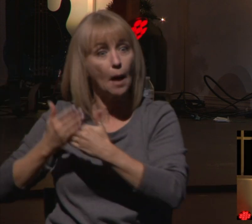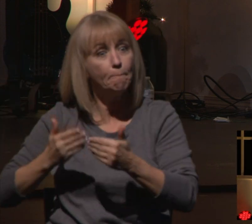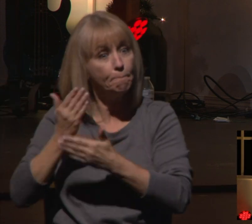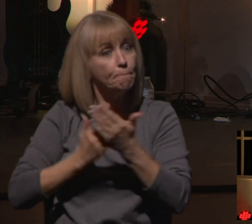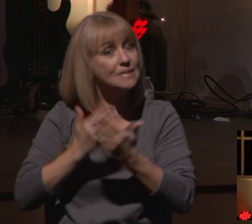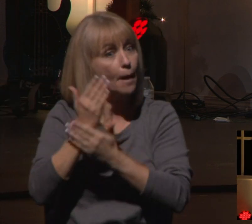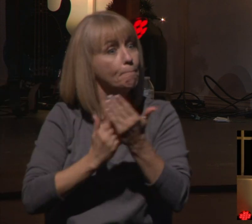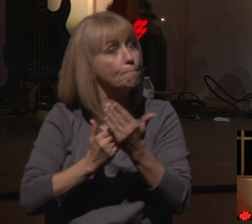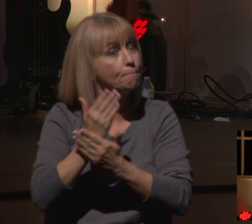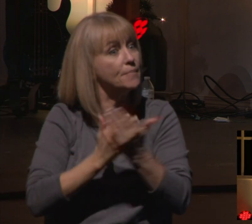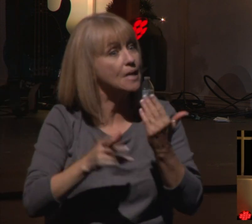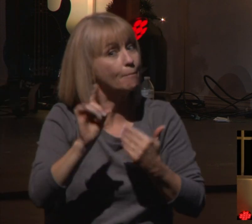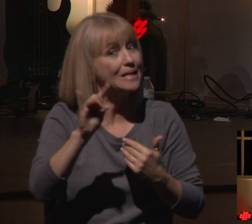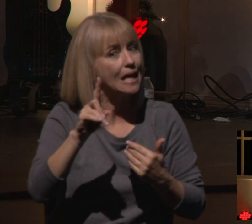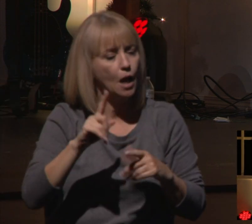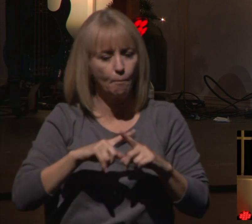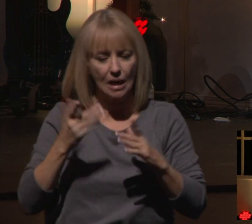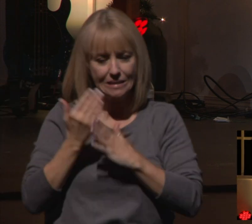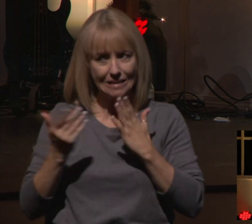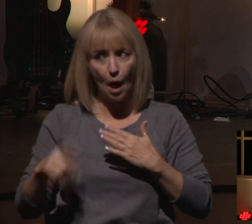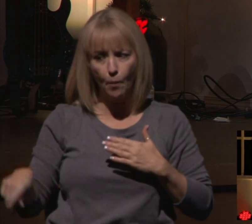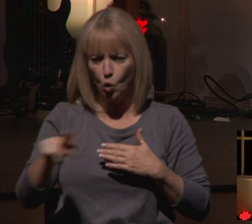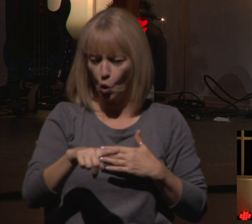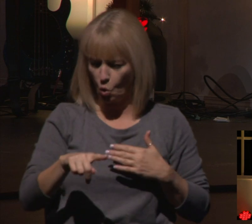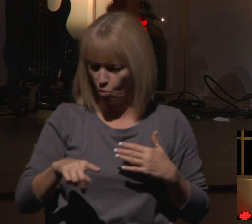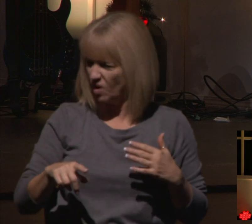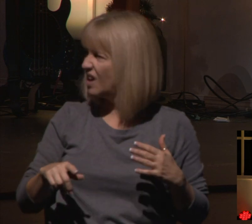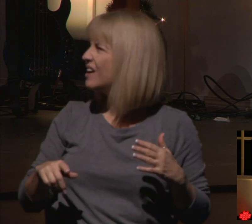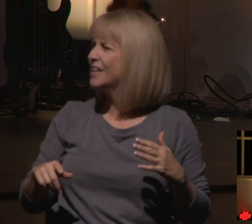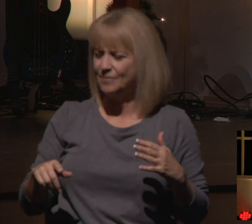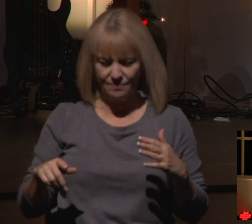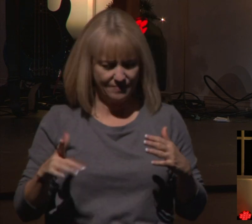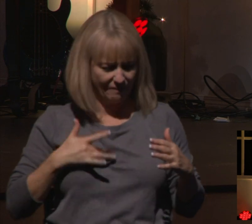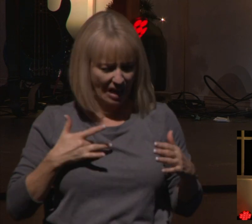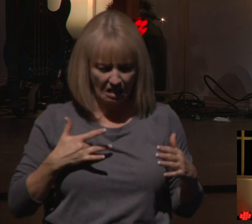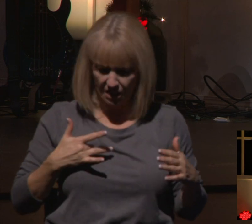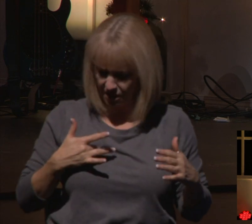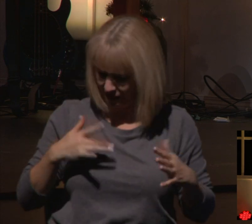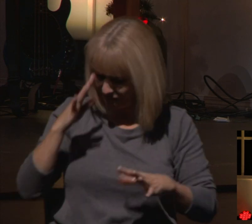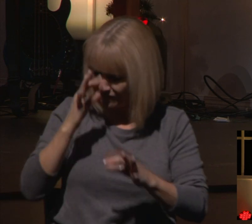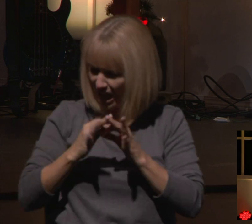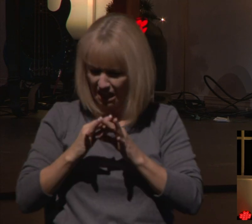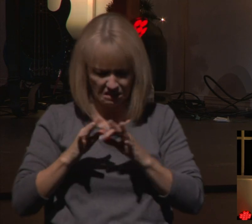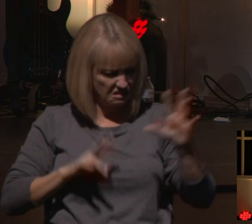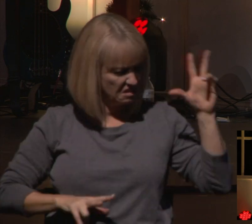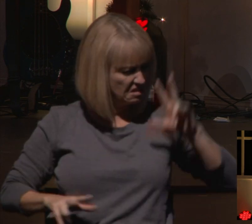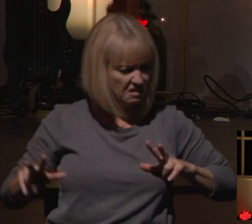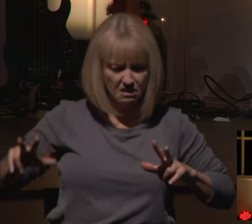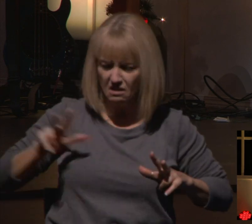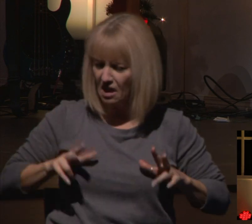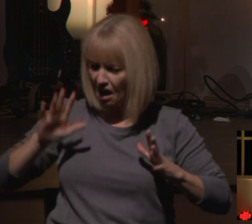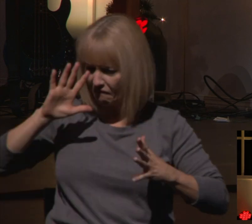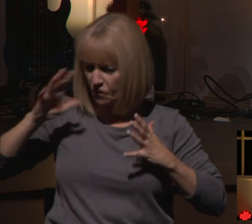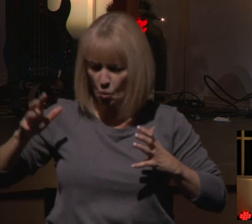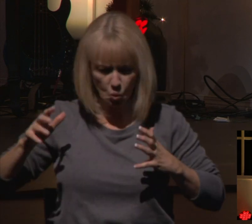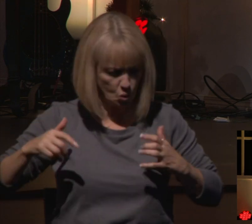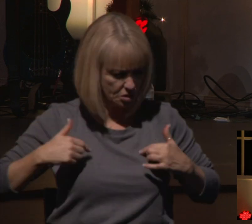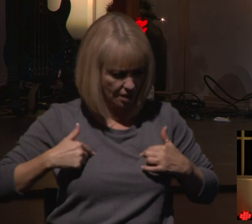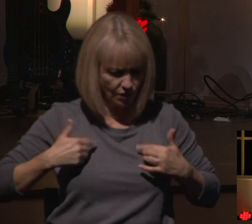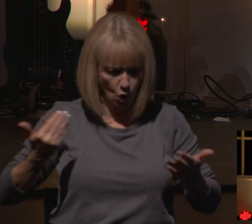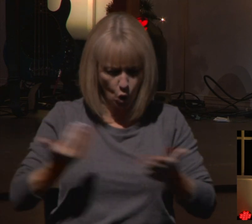has really created some confusion in their faith. It's created some distance in their faith. And they're beginning to develop new habits